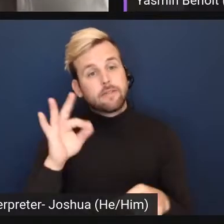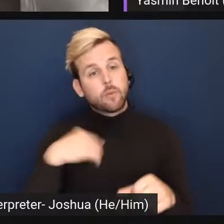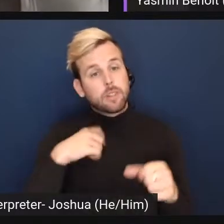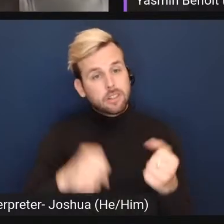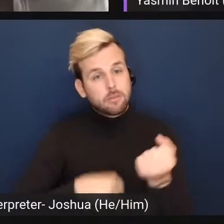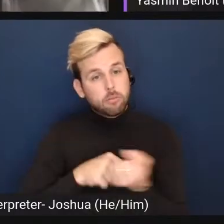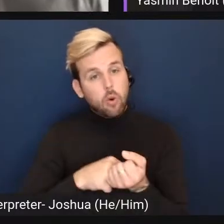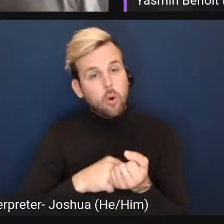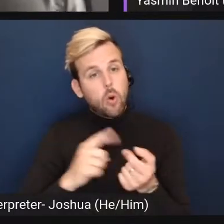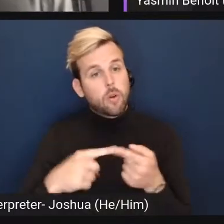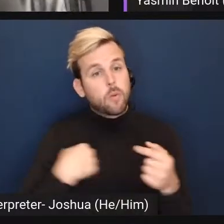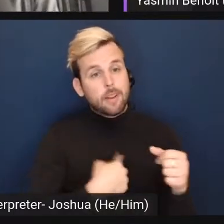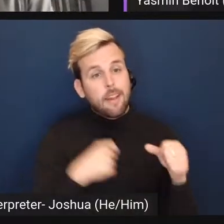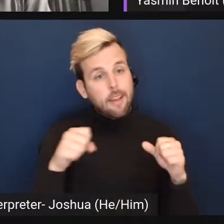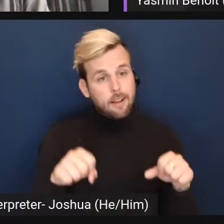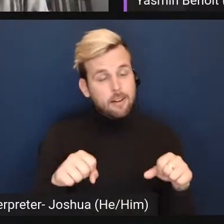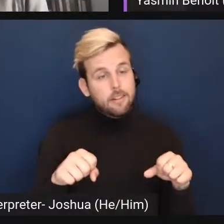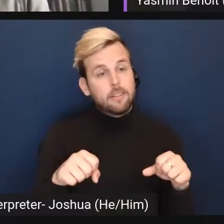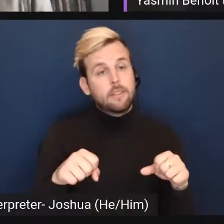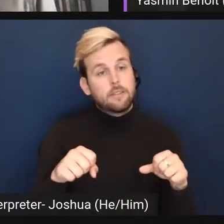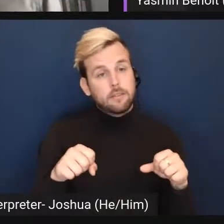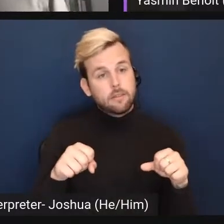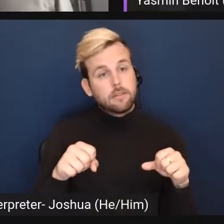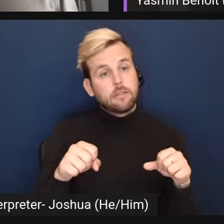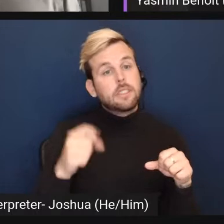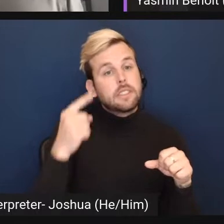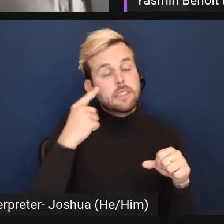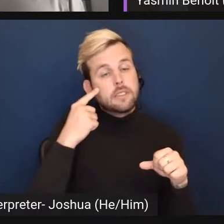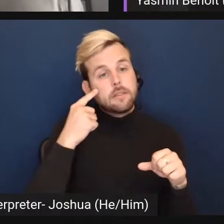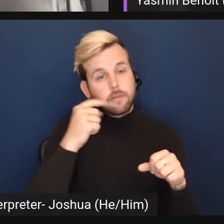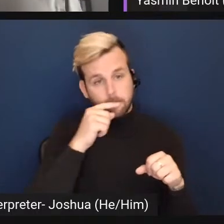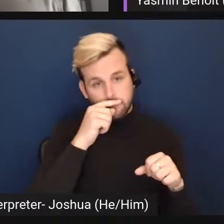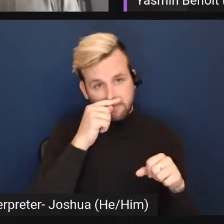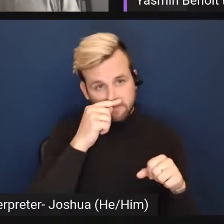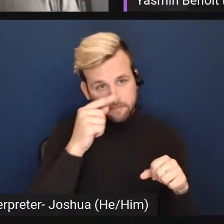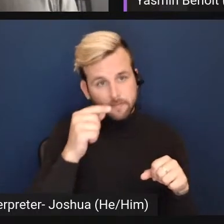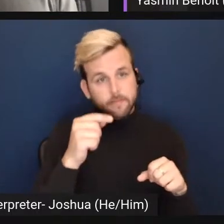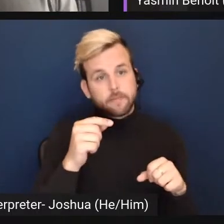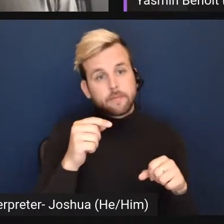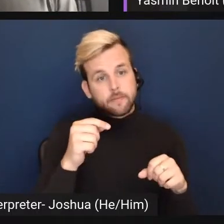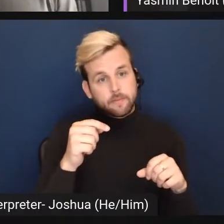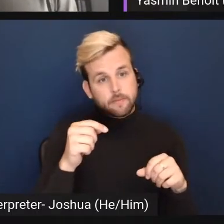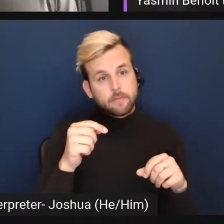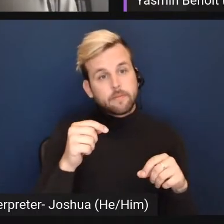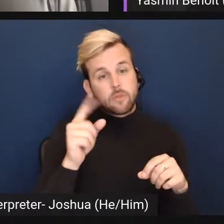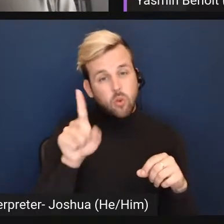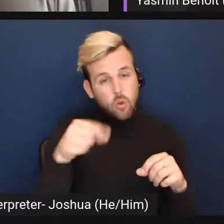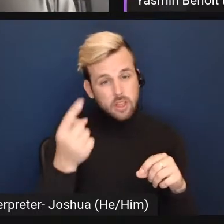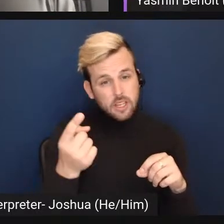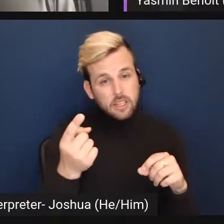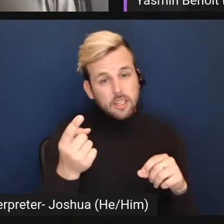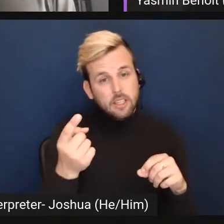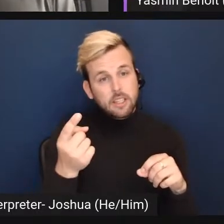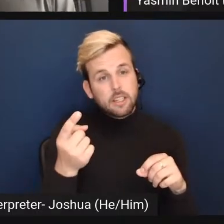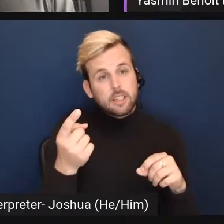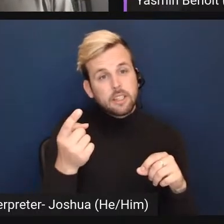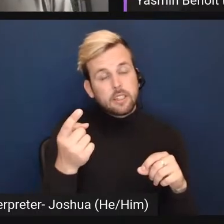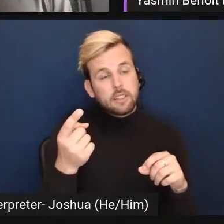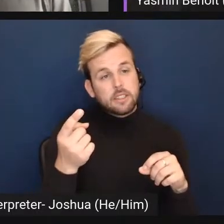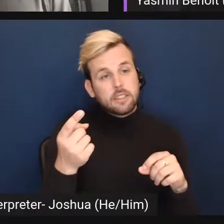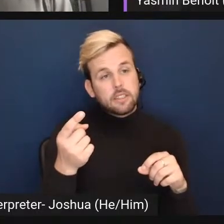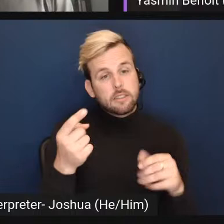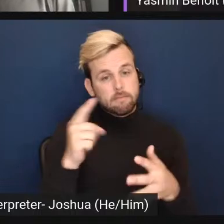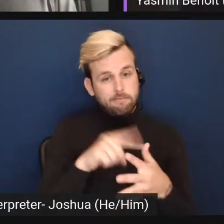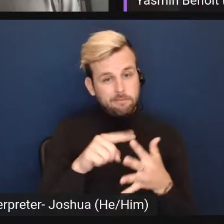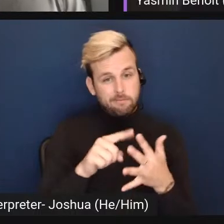it when we can. I think that the, um, the only keys that